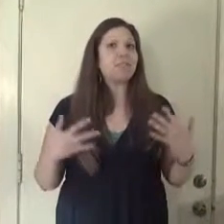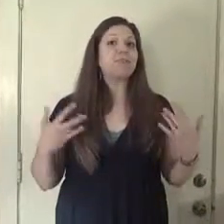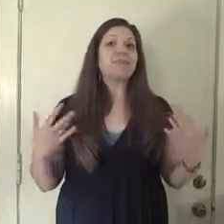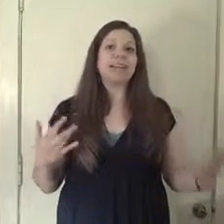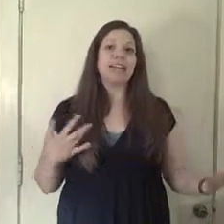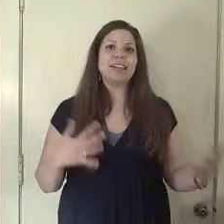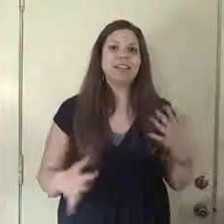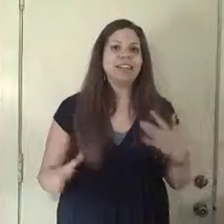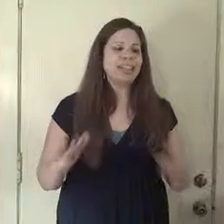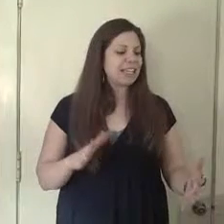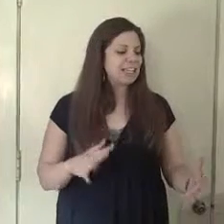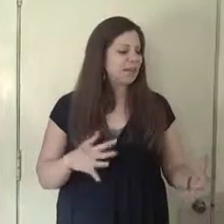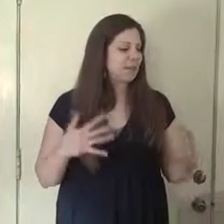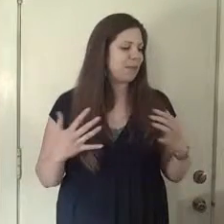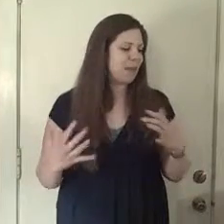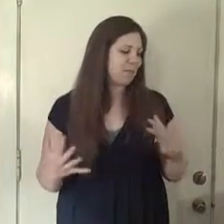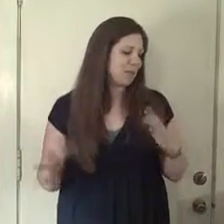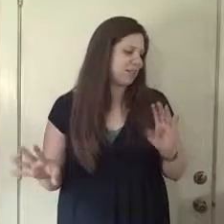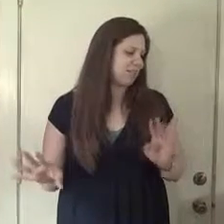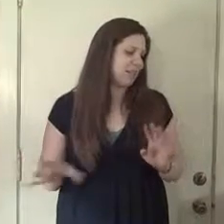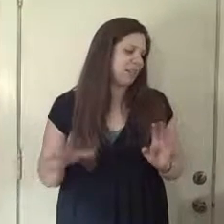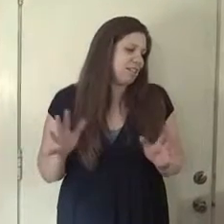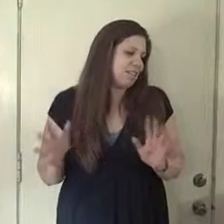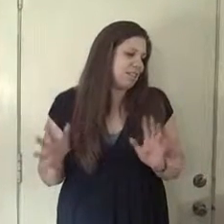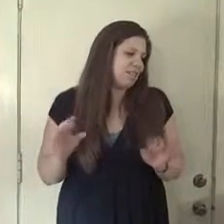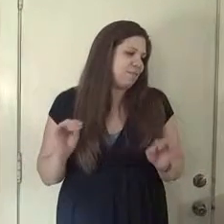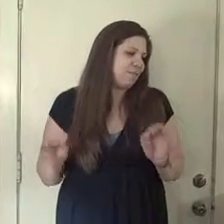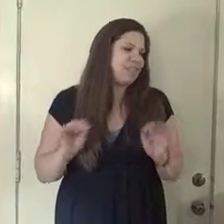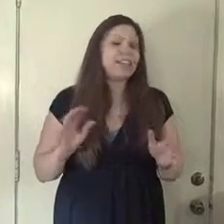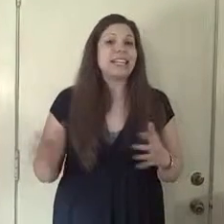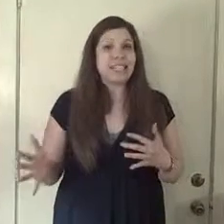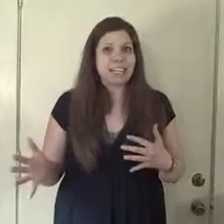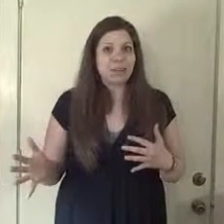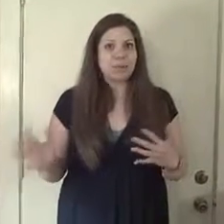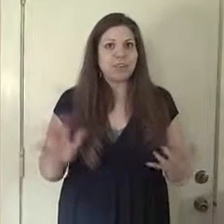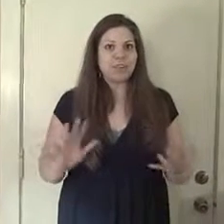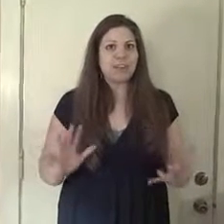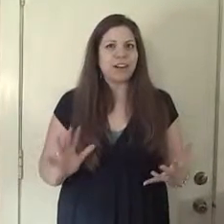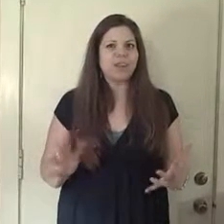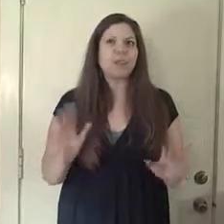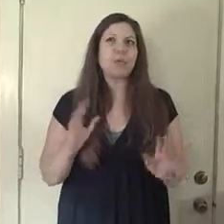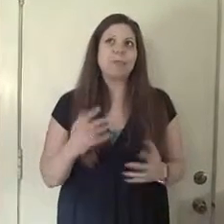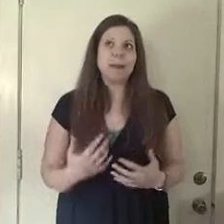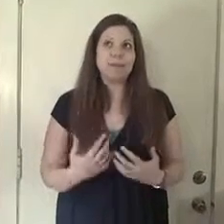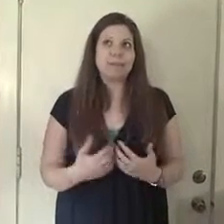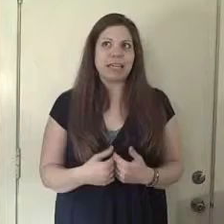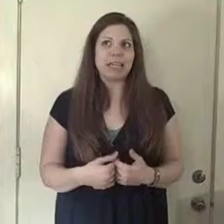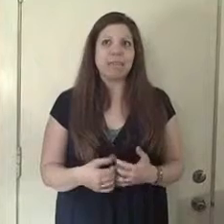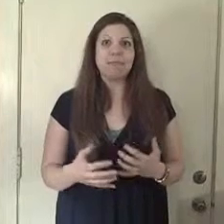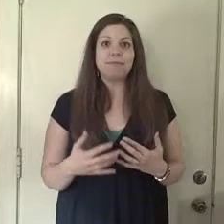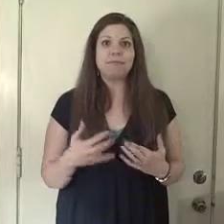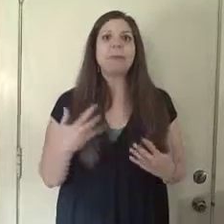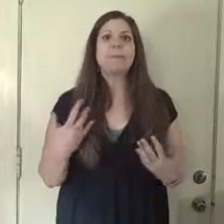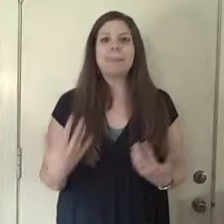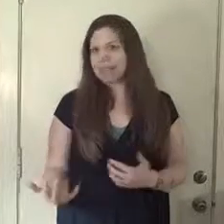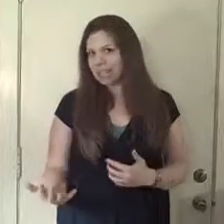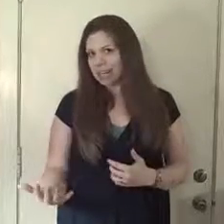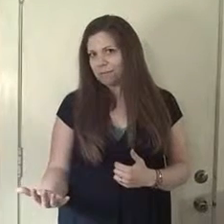find things that make me happy, to find little things that I could put here and there that remind me of myself